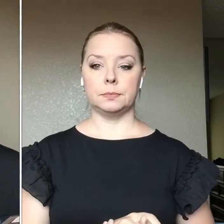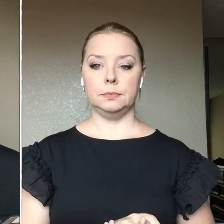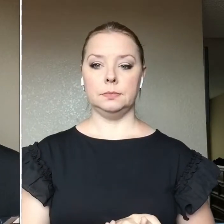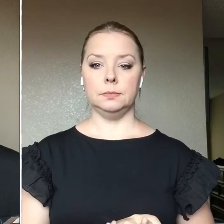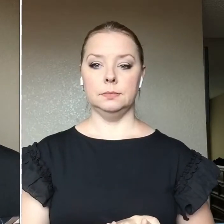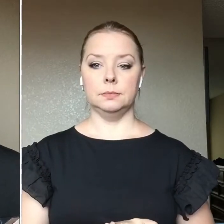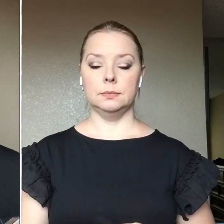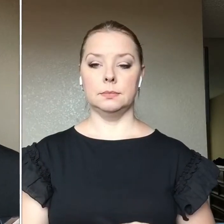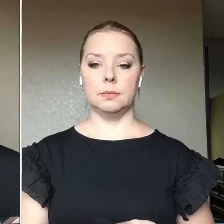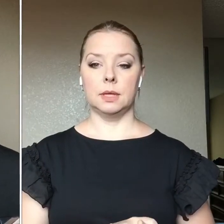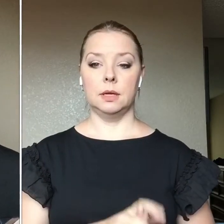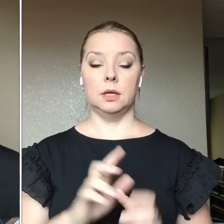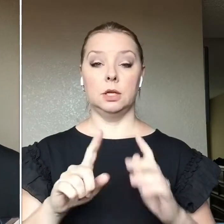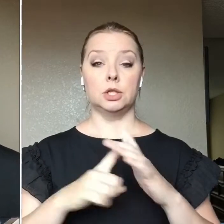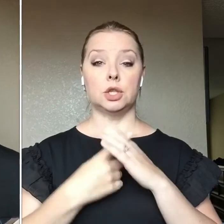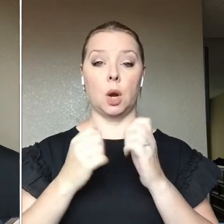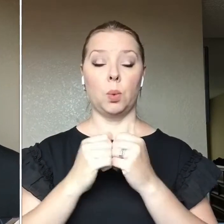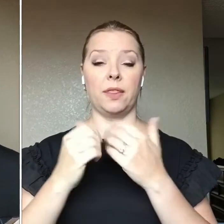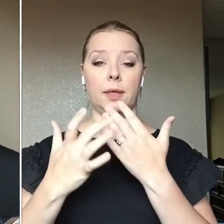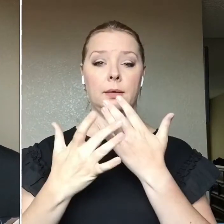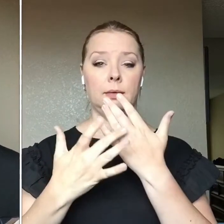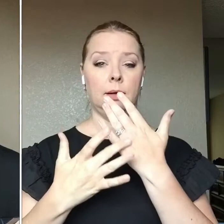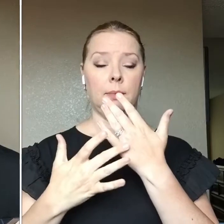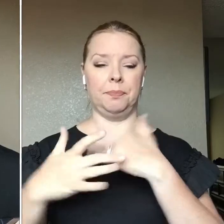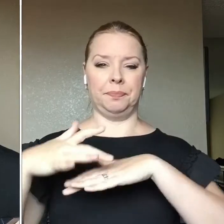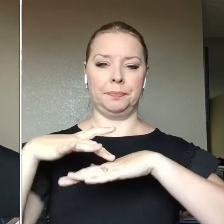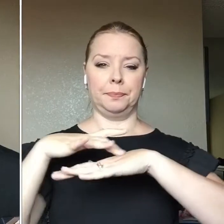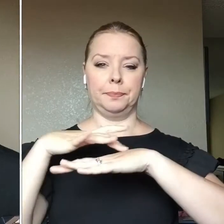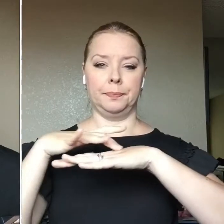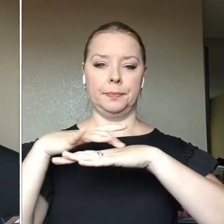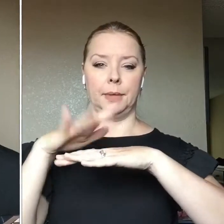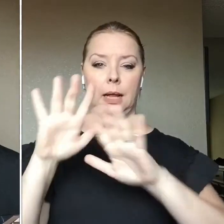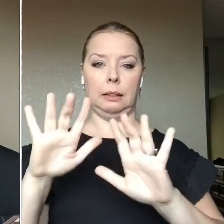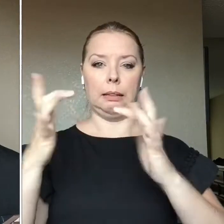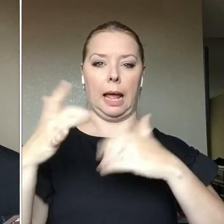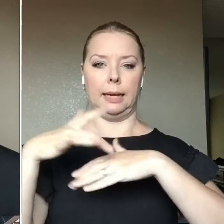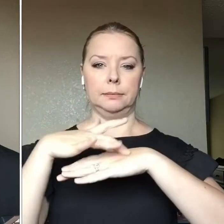And I start with a really light, um, really light touch.